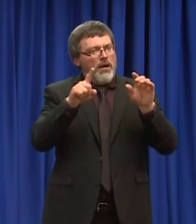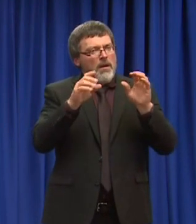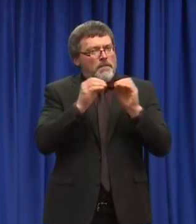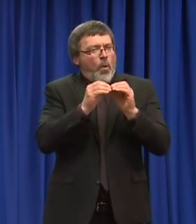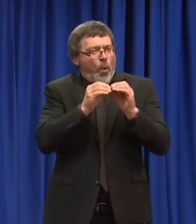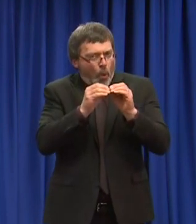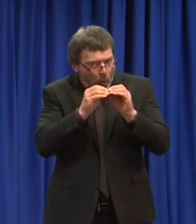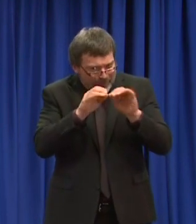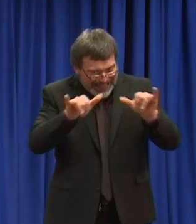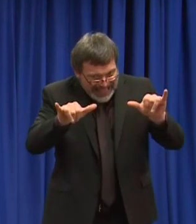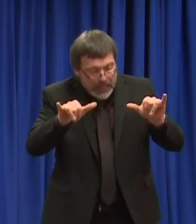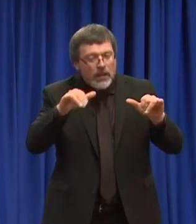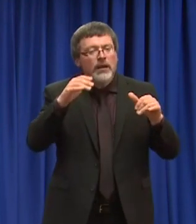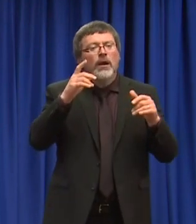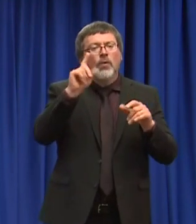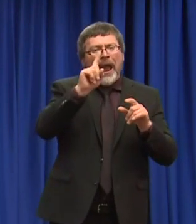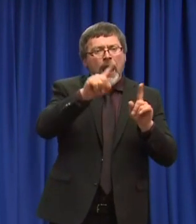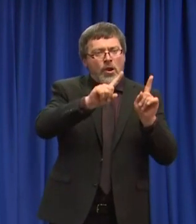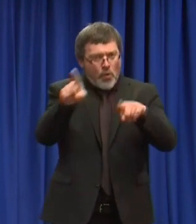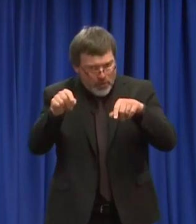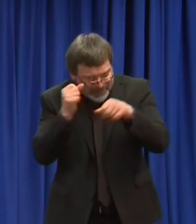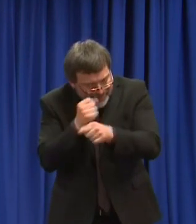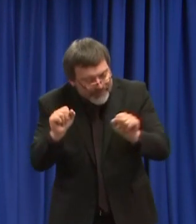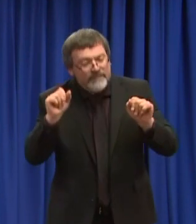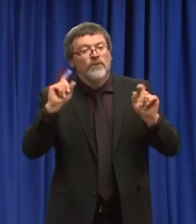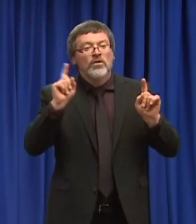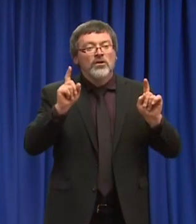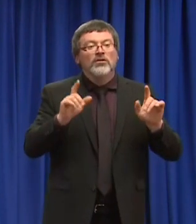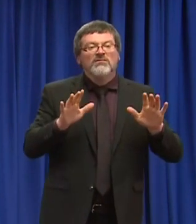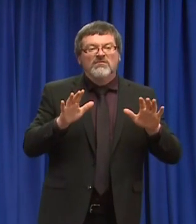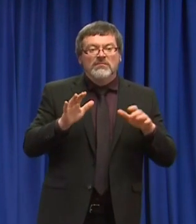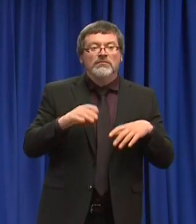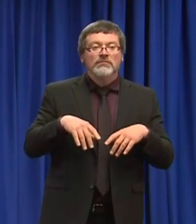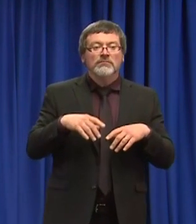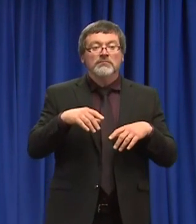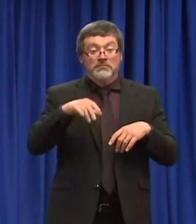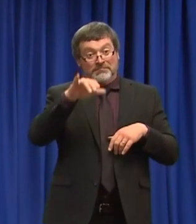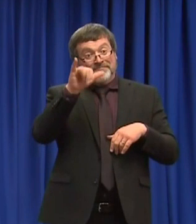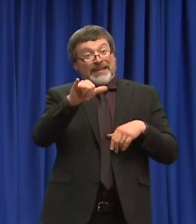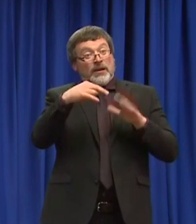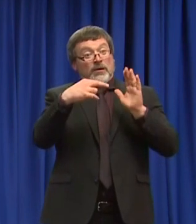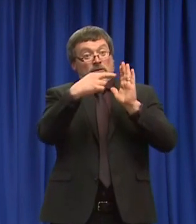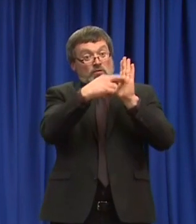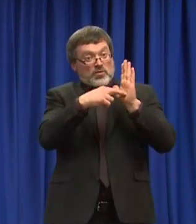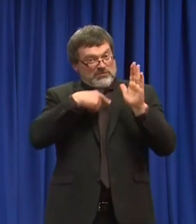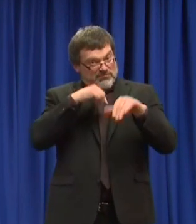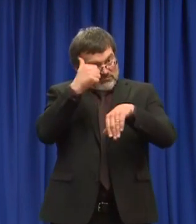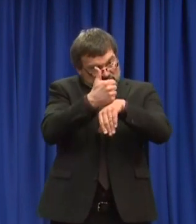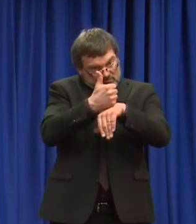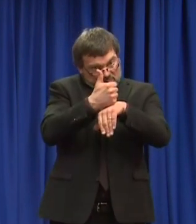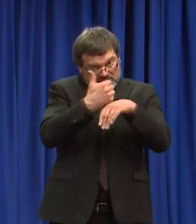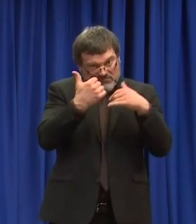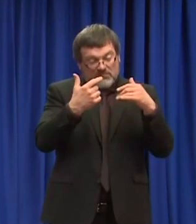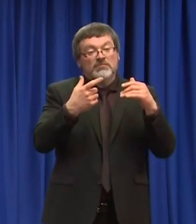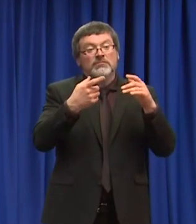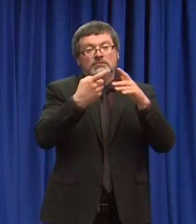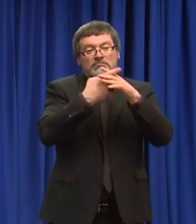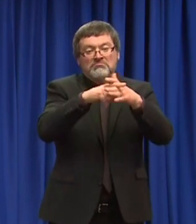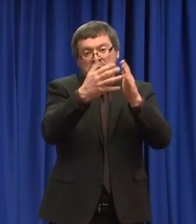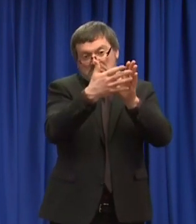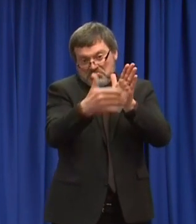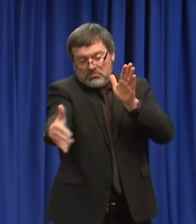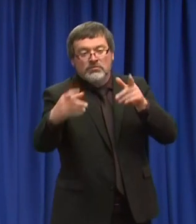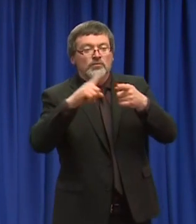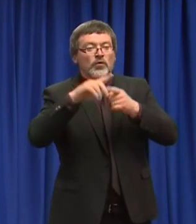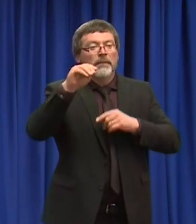modified stay-at-home order will be in effect through May 31, 2020. We all know that you're healthier at home, and